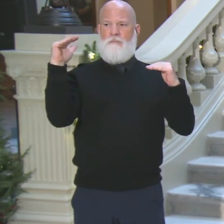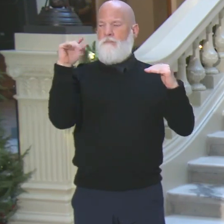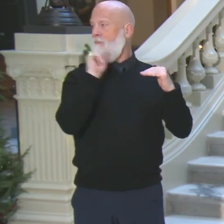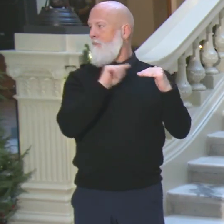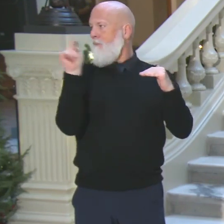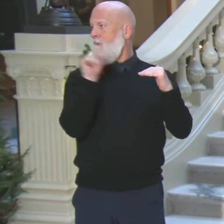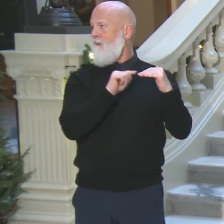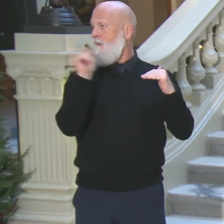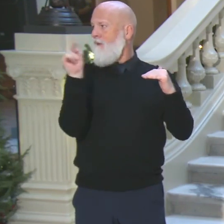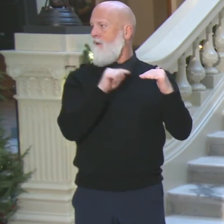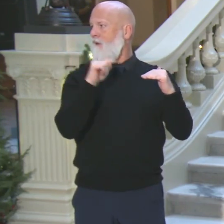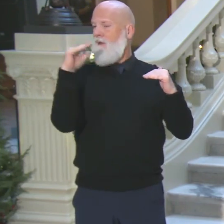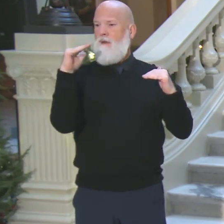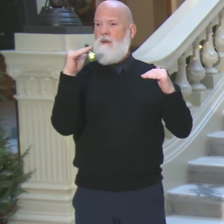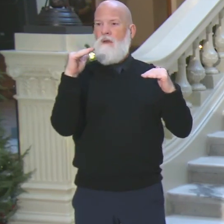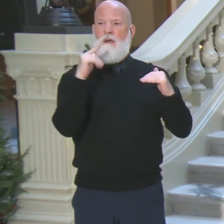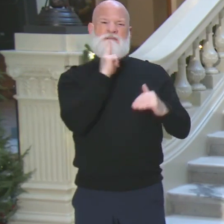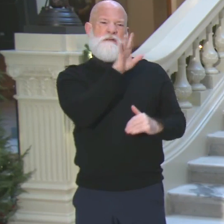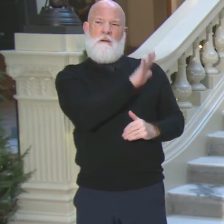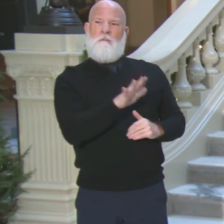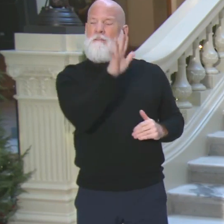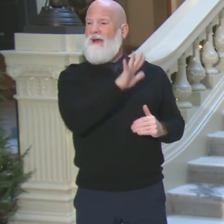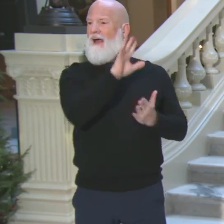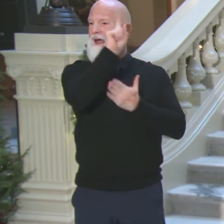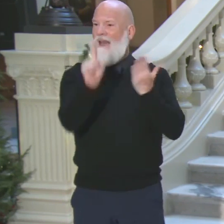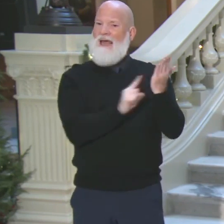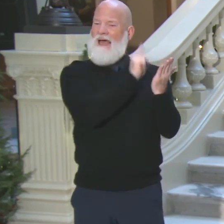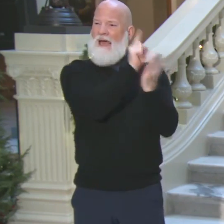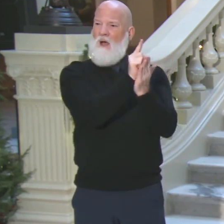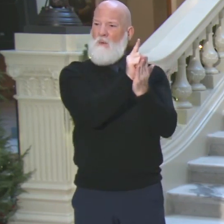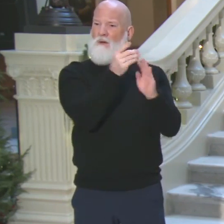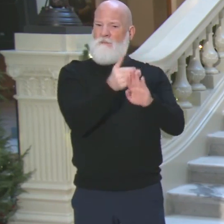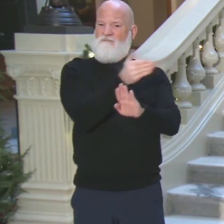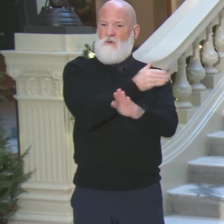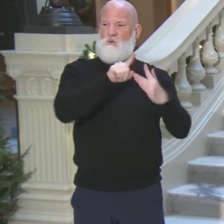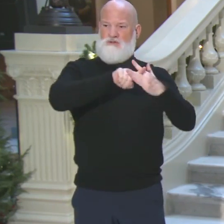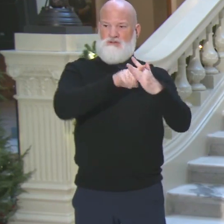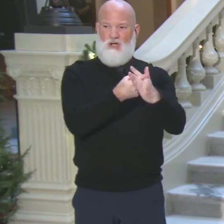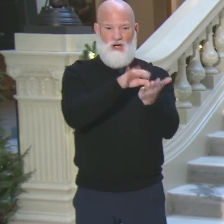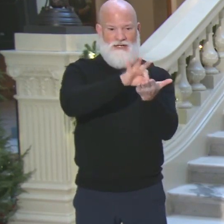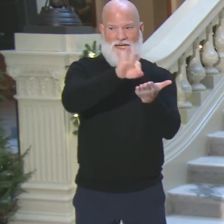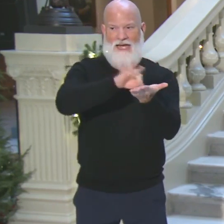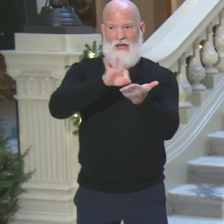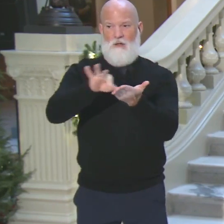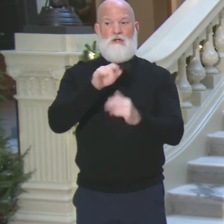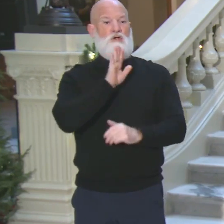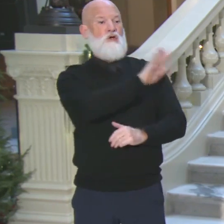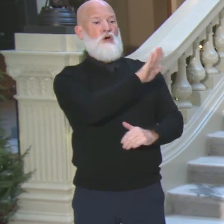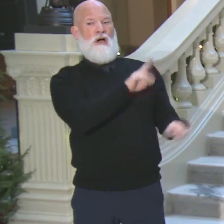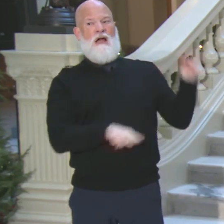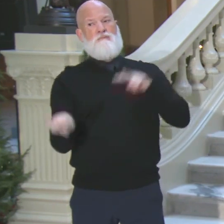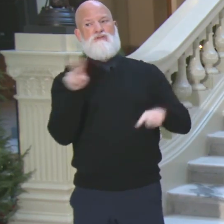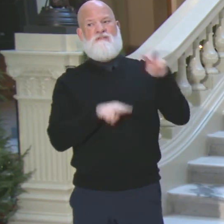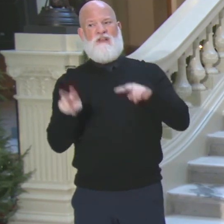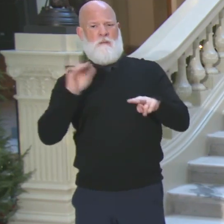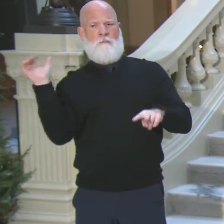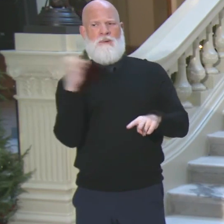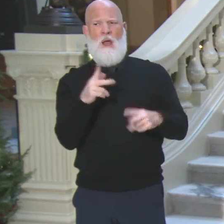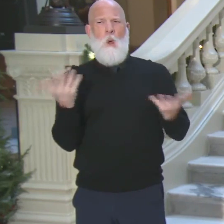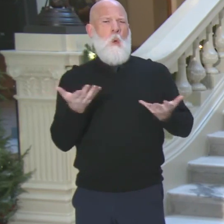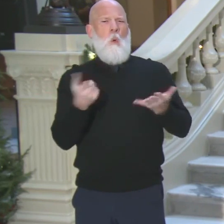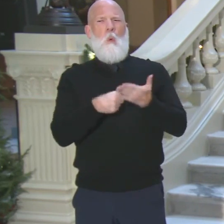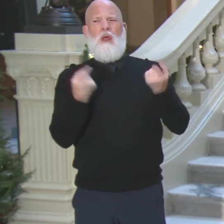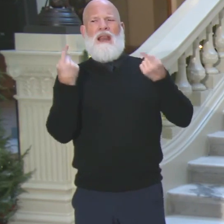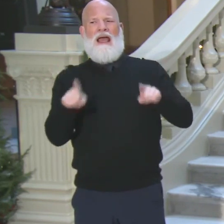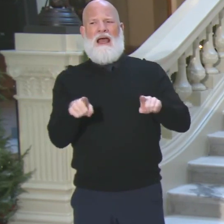you started counting before George Orwell got back, can you explain to me what happens to the